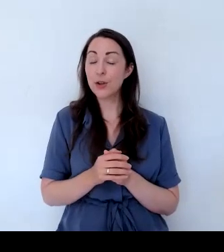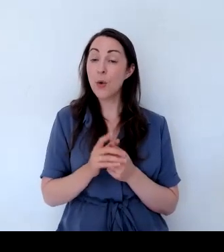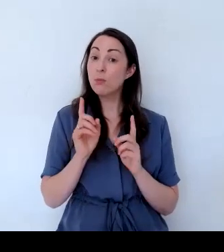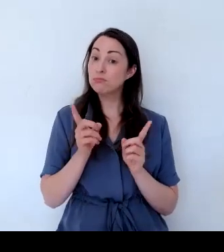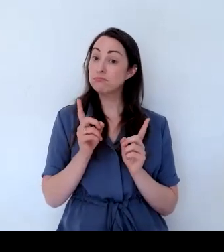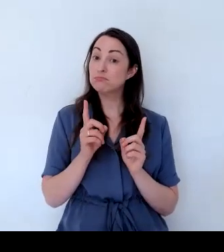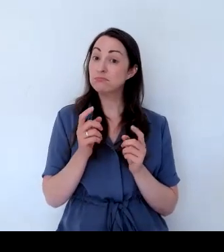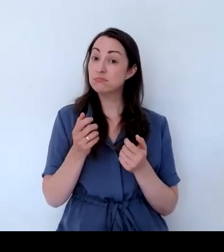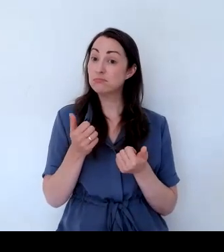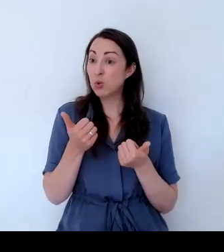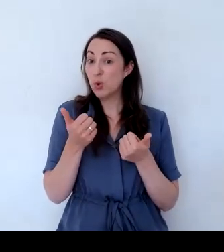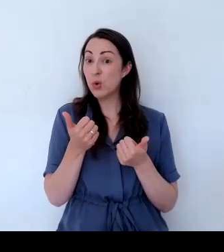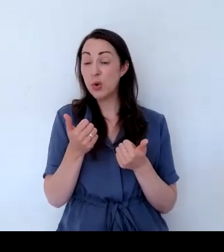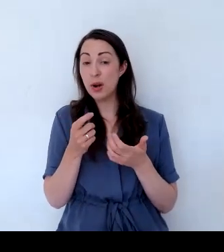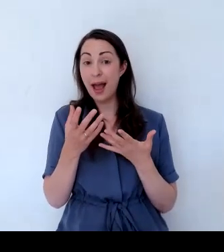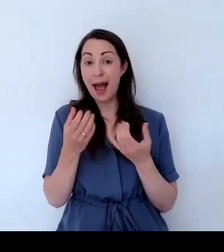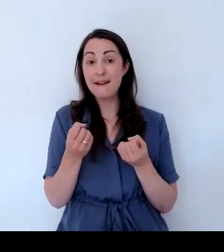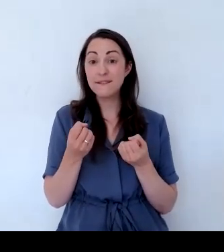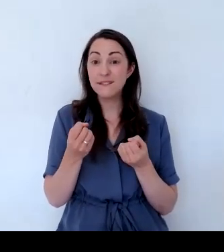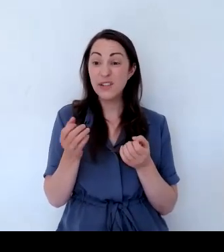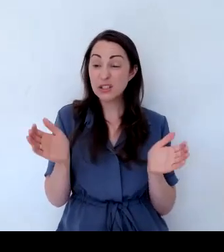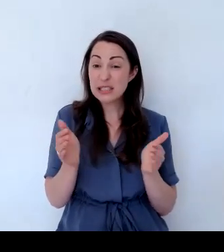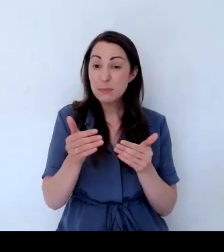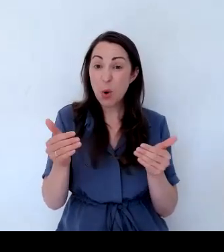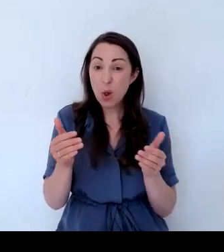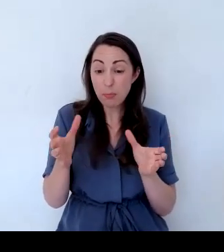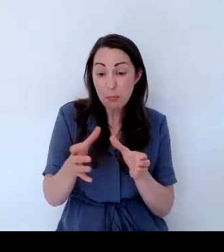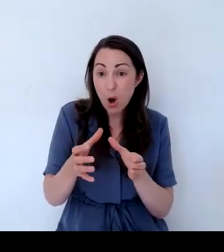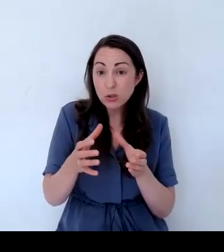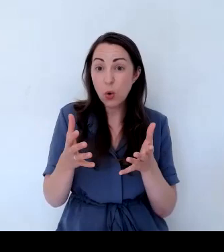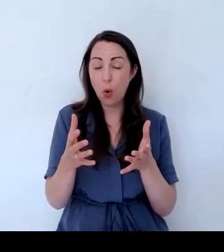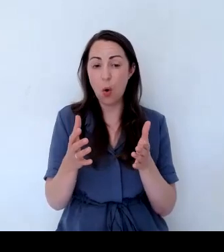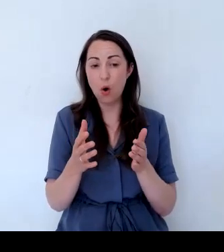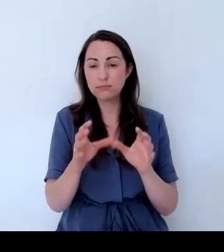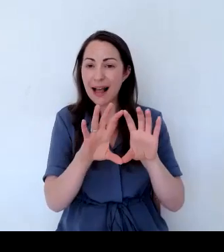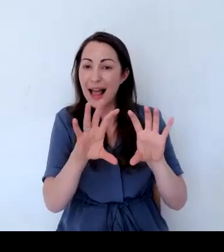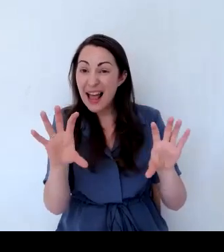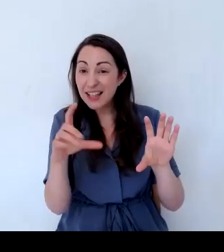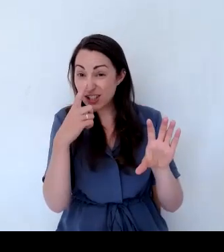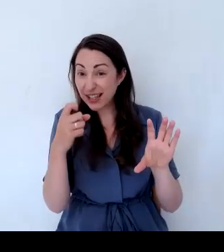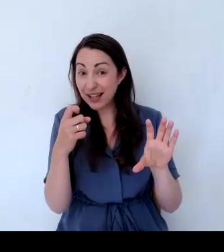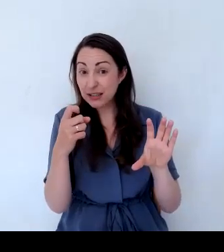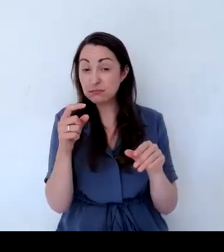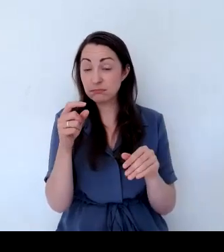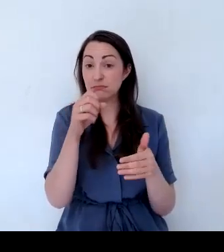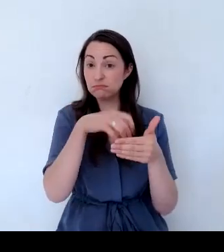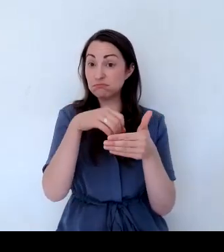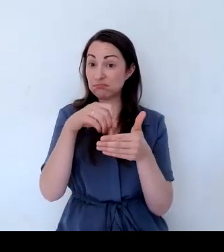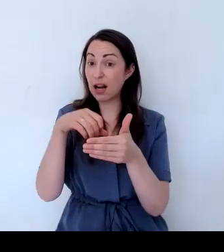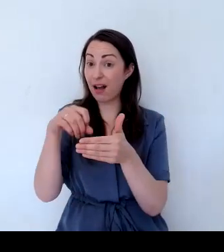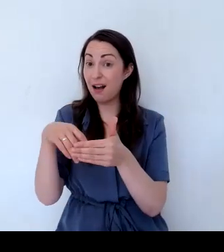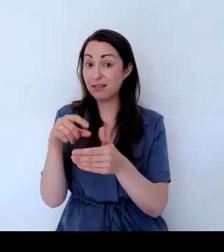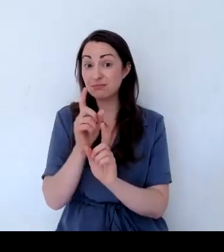you're making a little hedge between two areas, or you've got a little area that you think that would be quite a nice area to